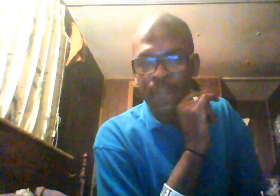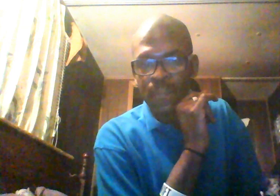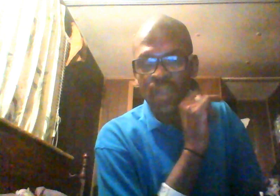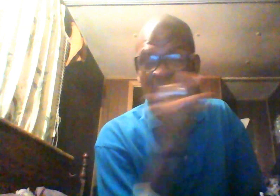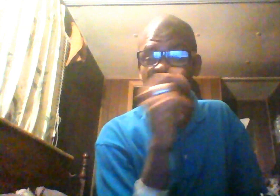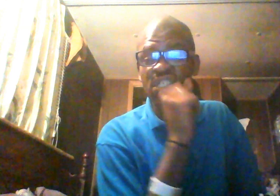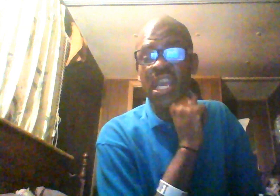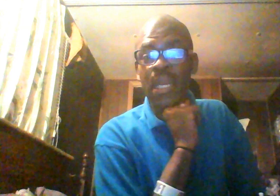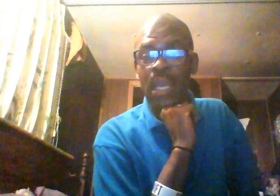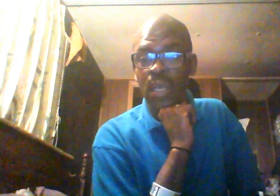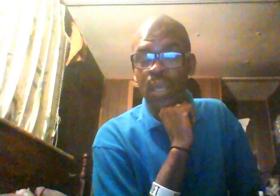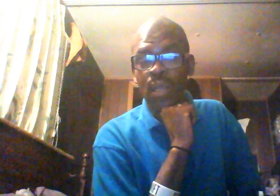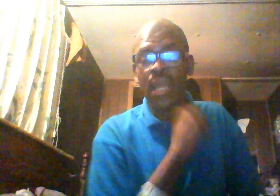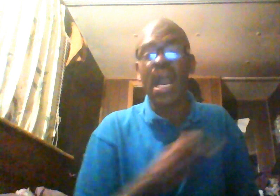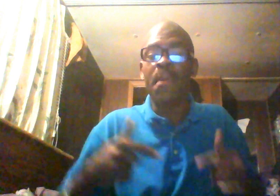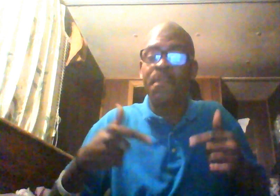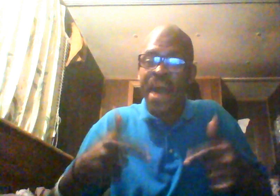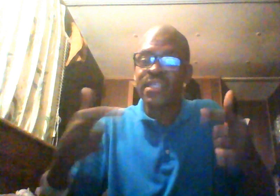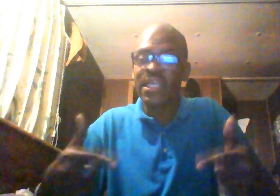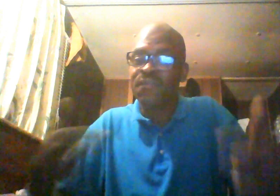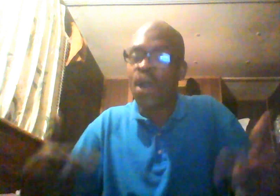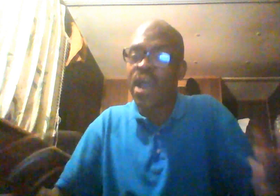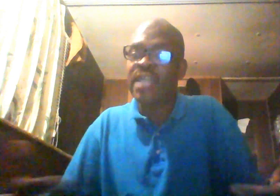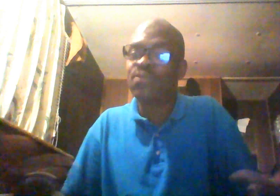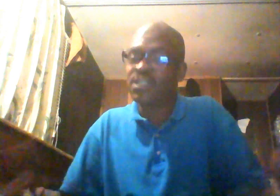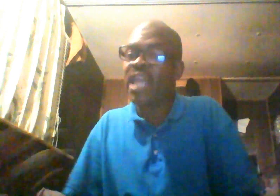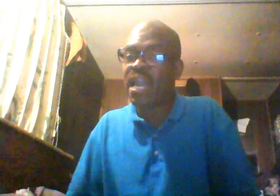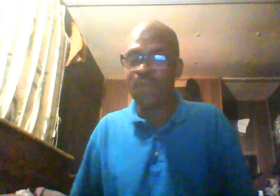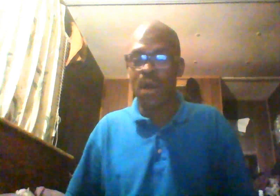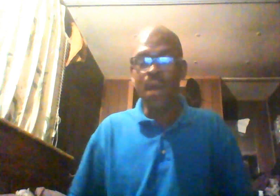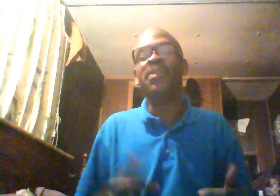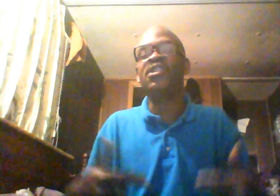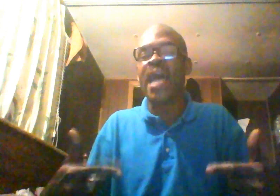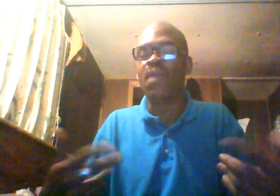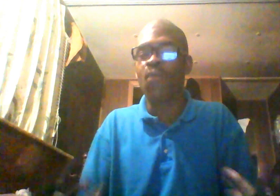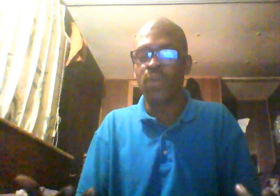He could just stand there. Like, I'm about to give y'all ass what you came for. But, you got to want it.